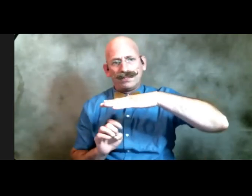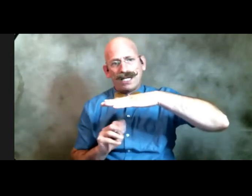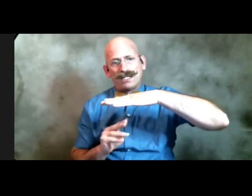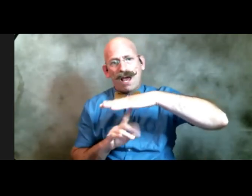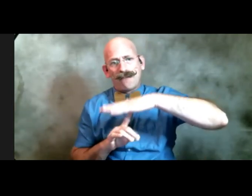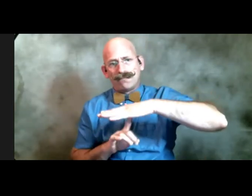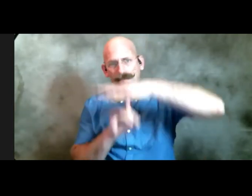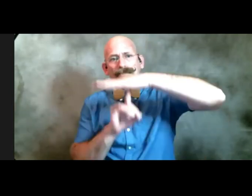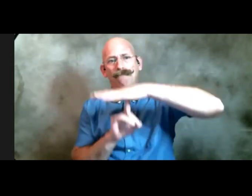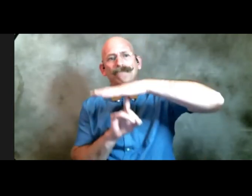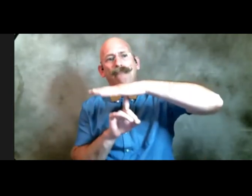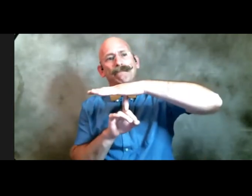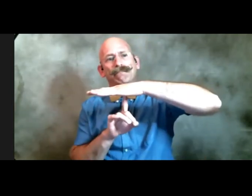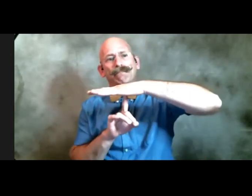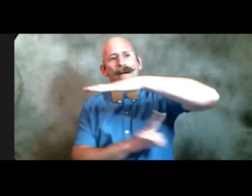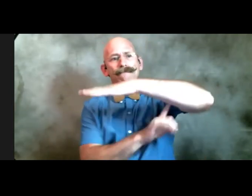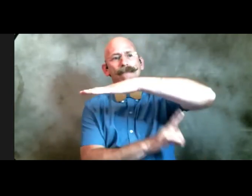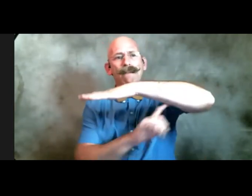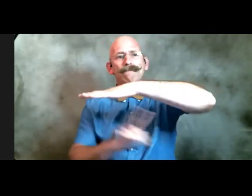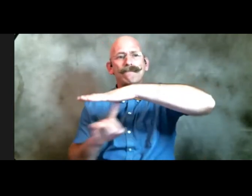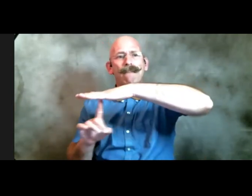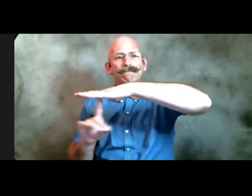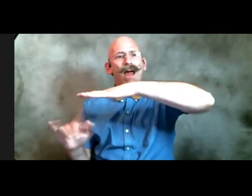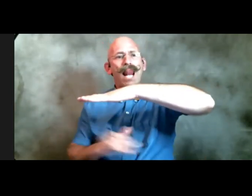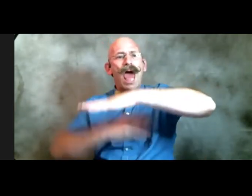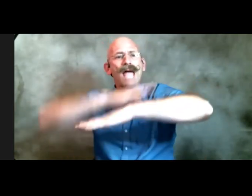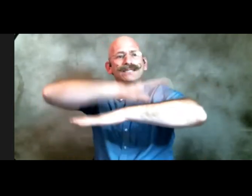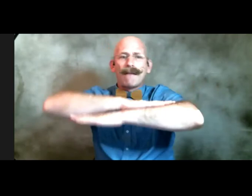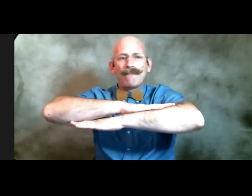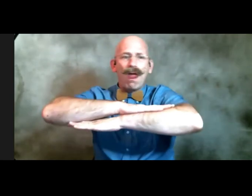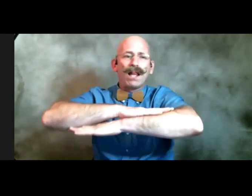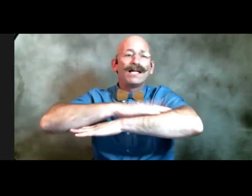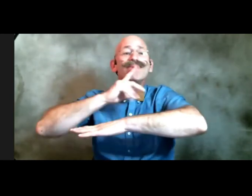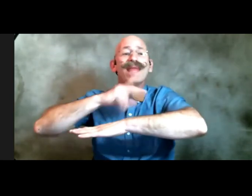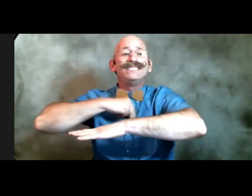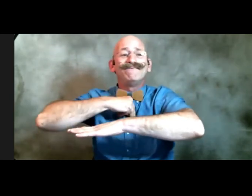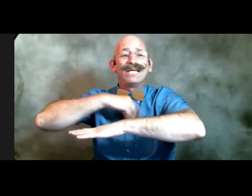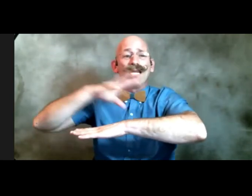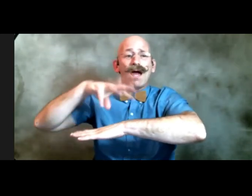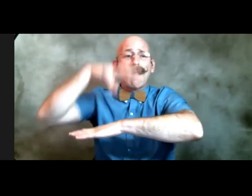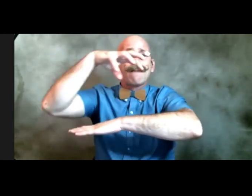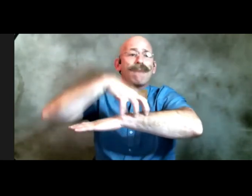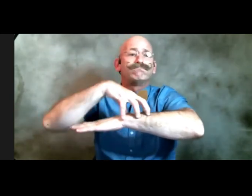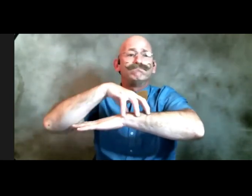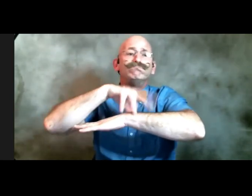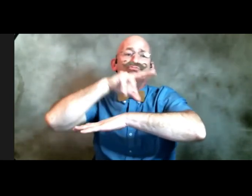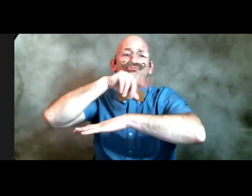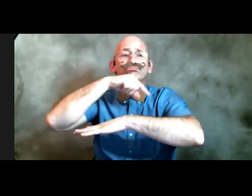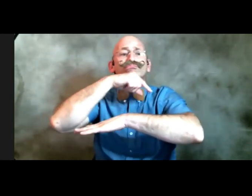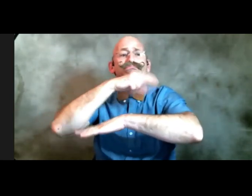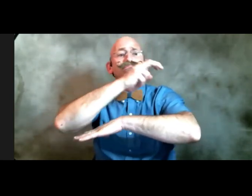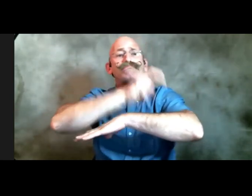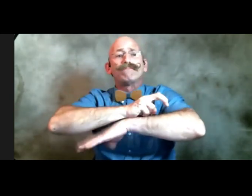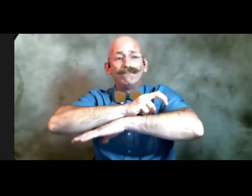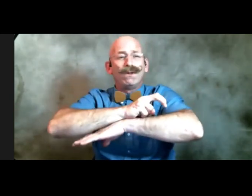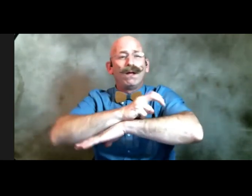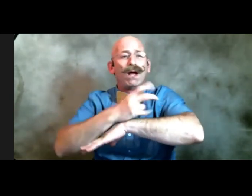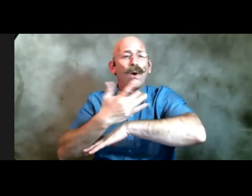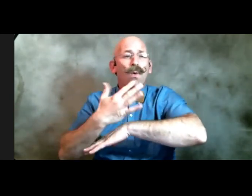way a thanksgiving table holds up dinner displaying it proudly waiting for it to split